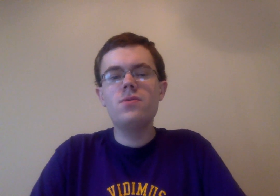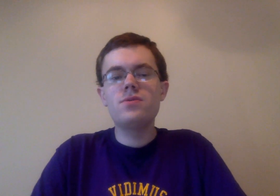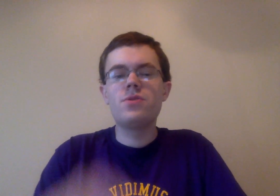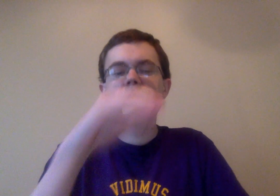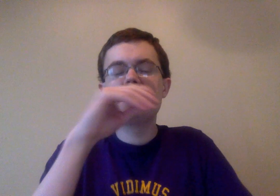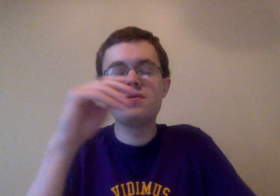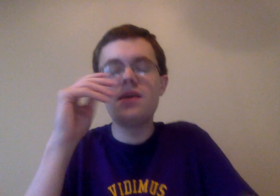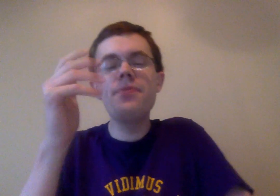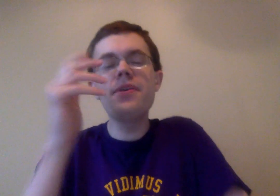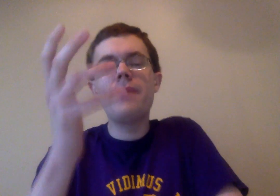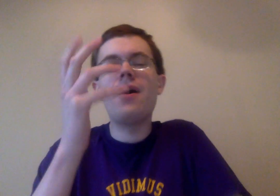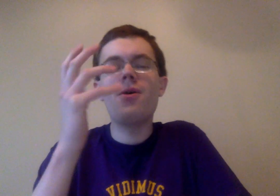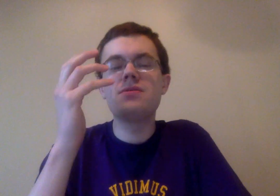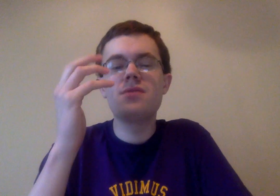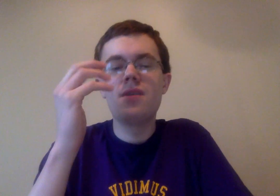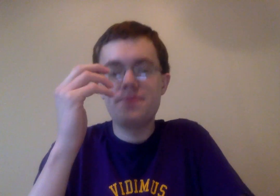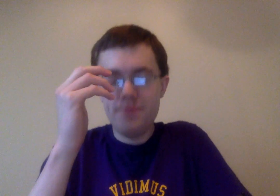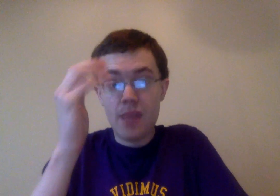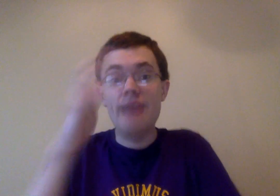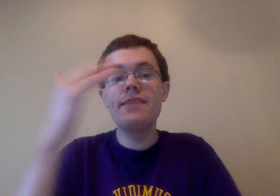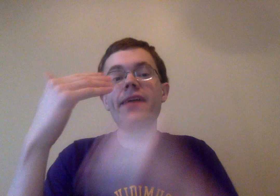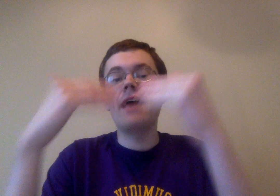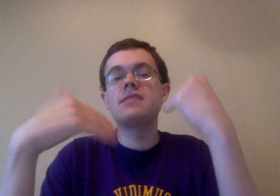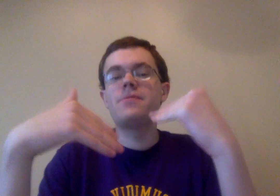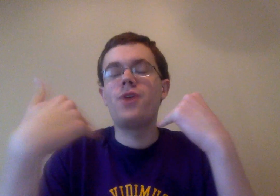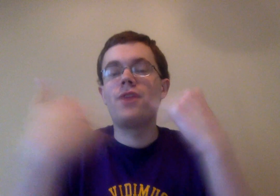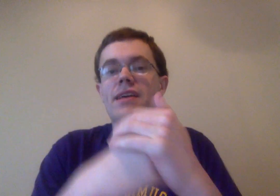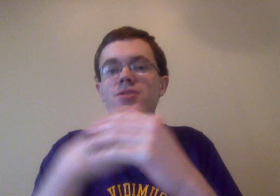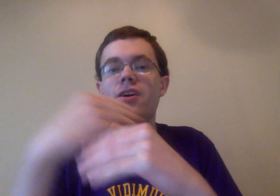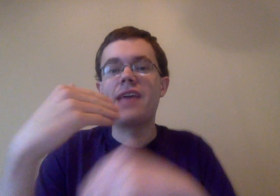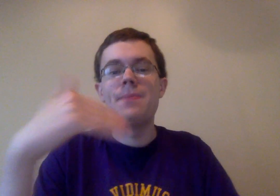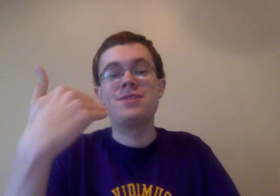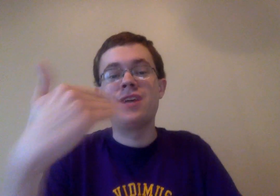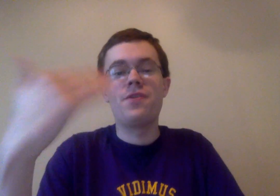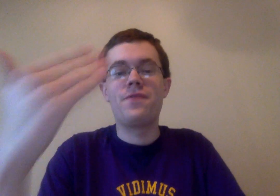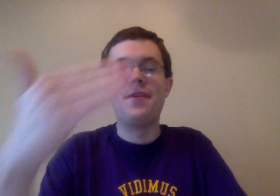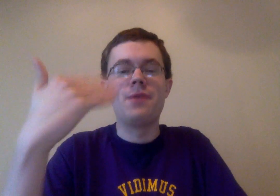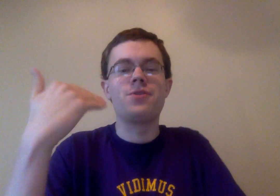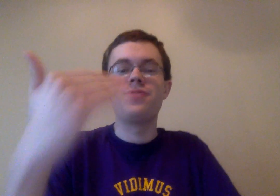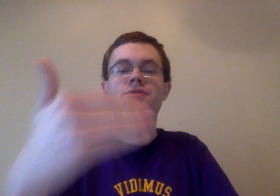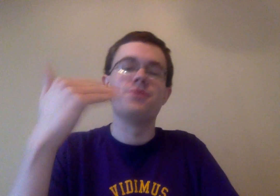so there was something about, I did like, as I said before, I really like how Sarada came and, like, checked on her friend, that was a good thing to do.